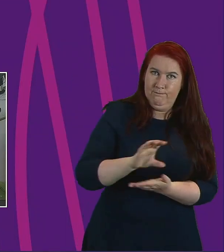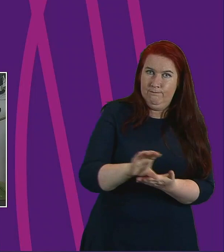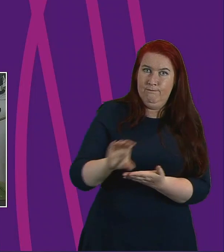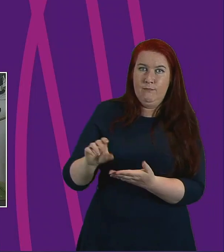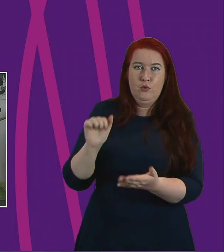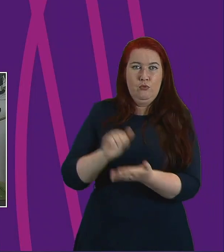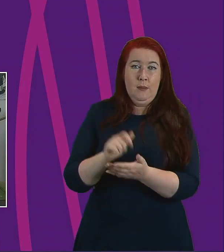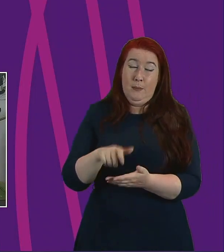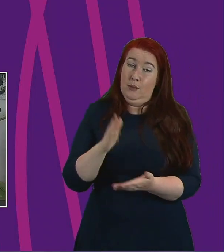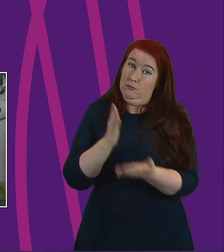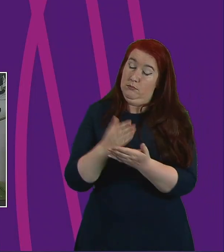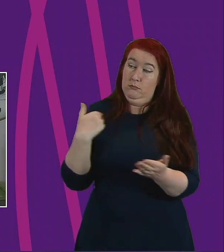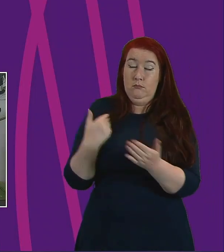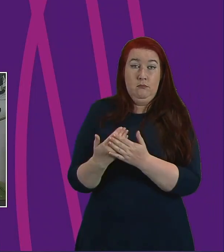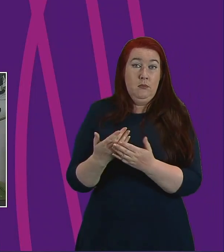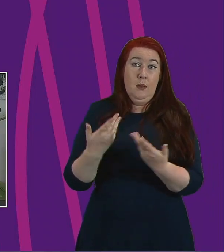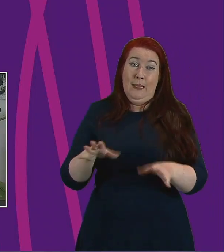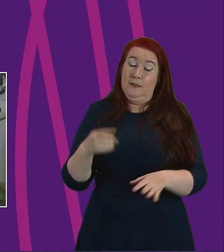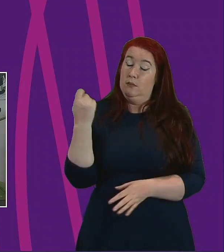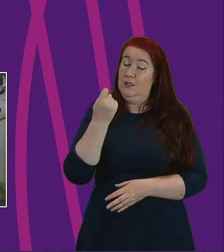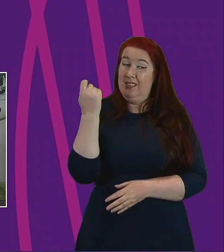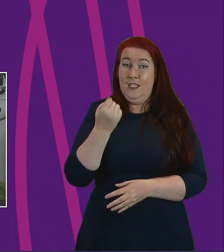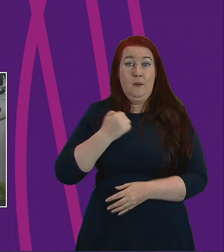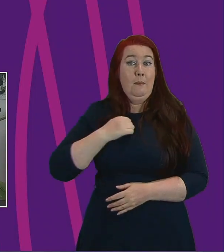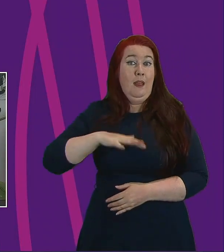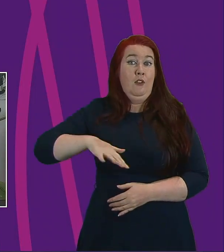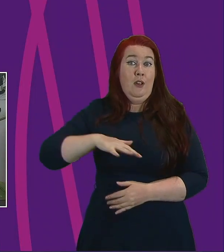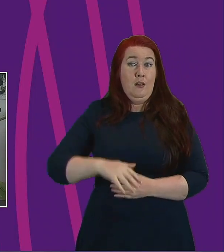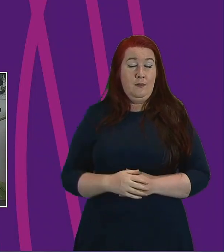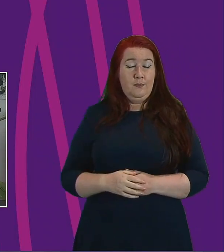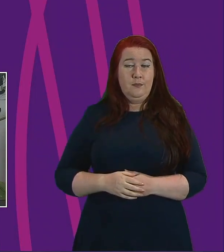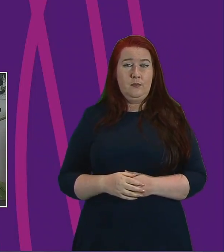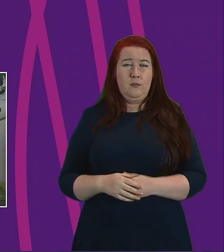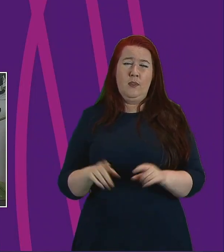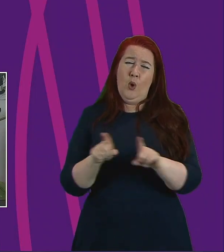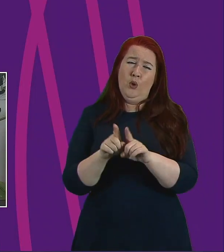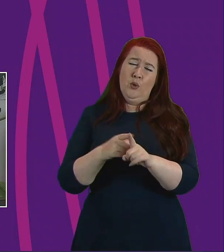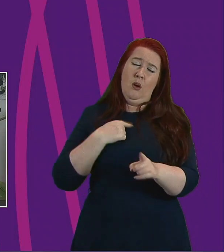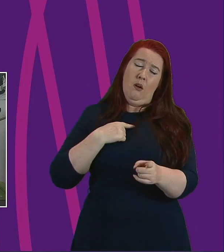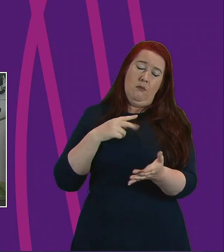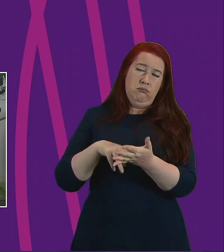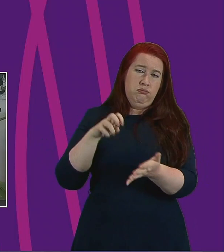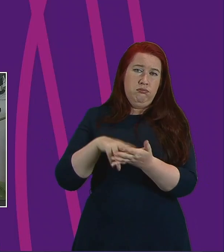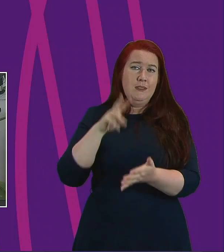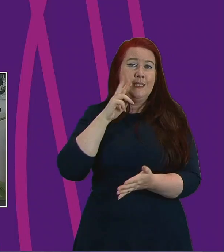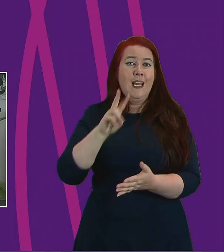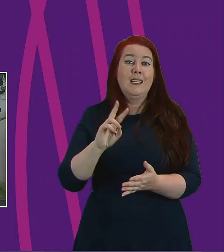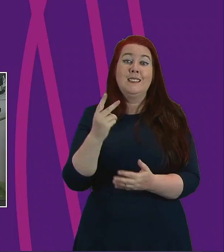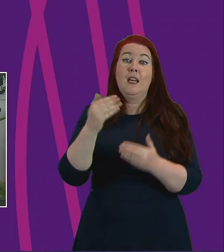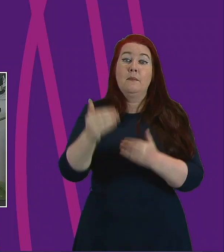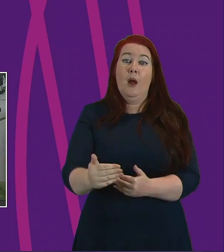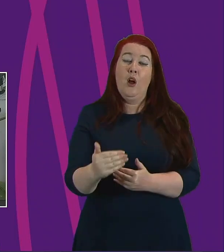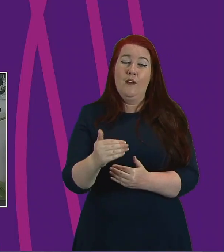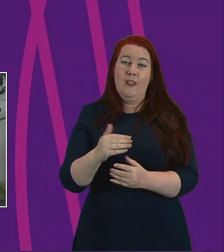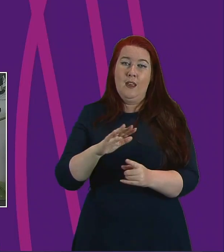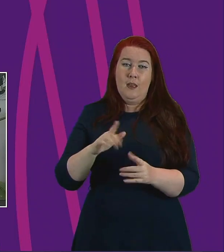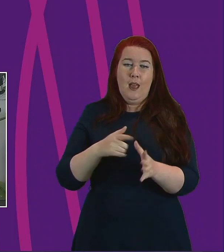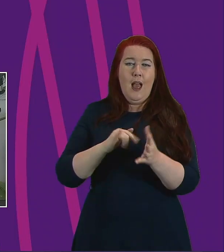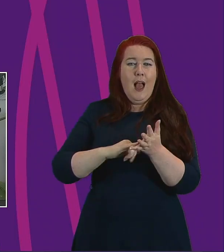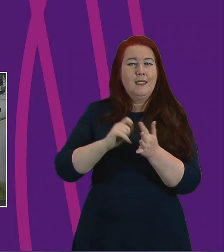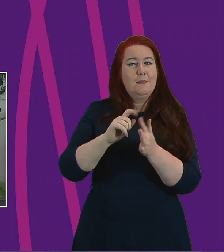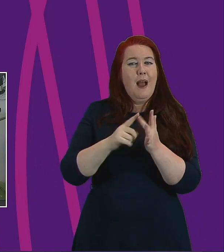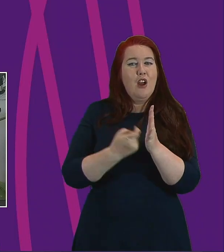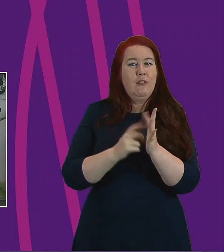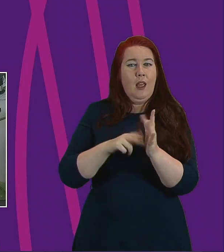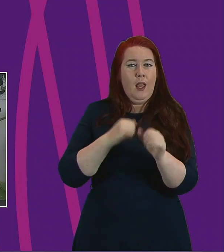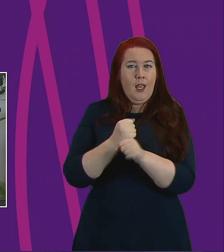a huge success in my constituency. I was also delighted to see the second phase of the aspiring communities fund announced this